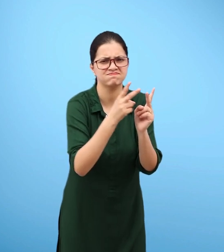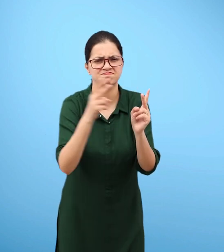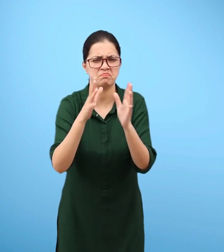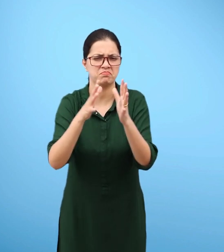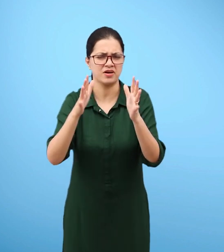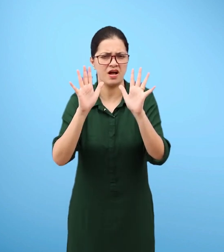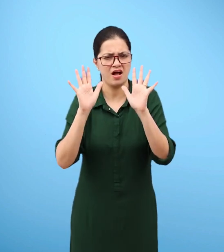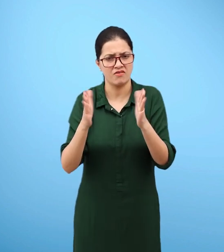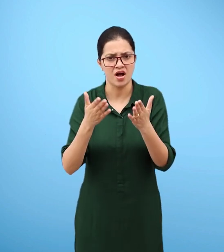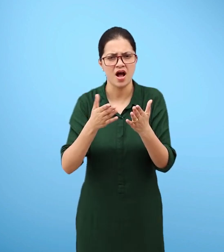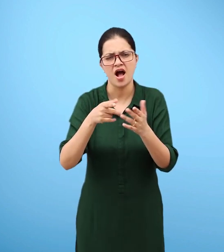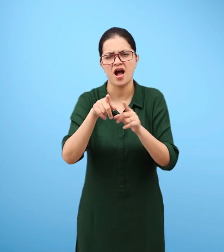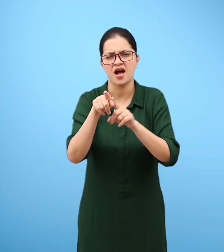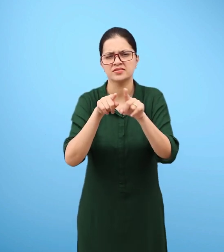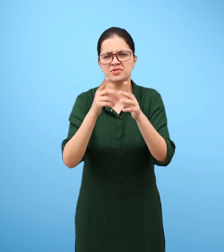dust particles may enter your body.